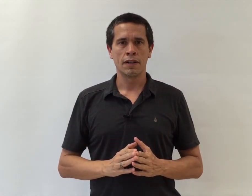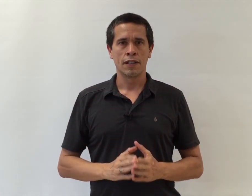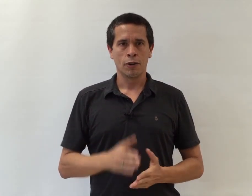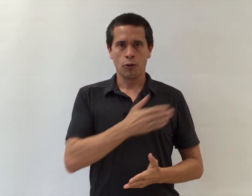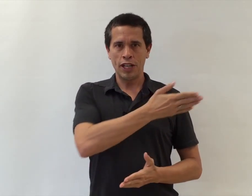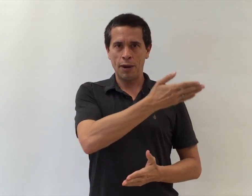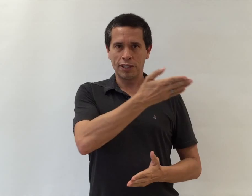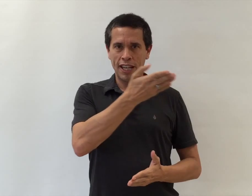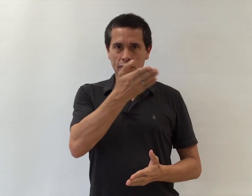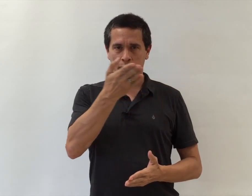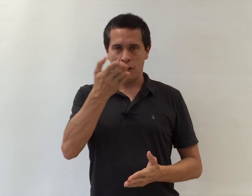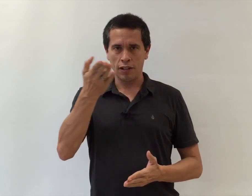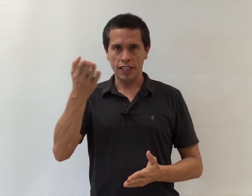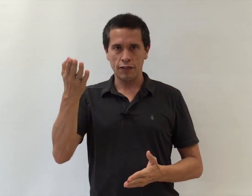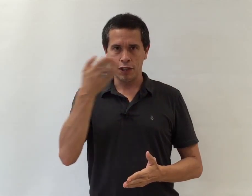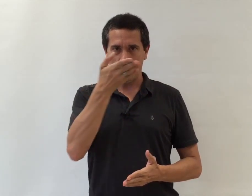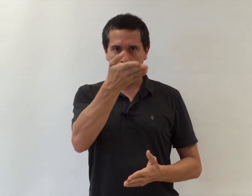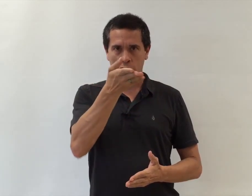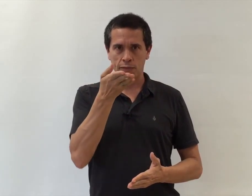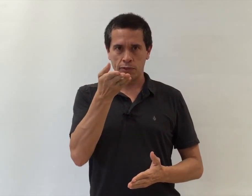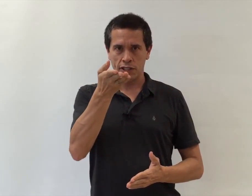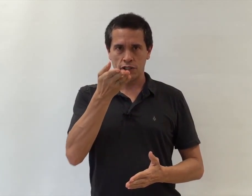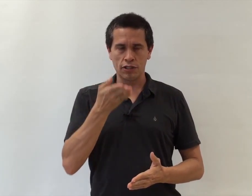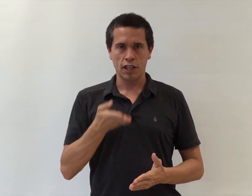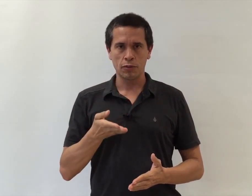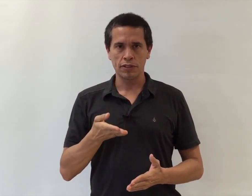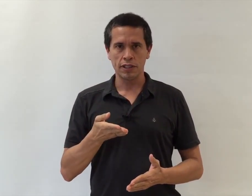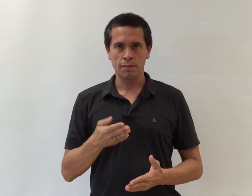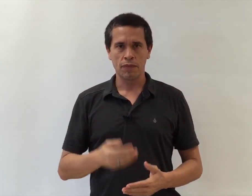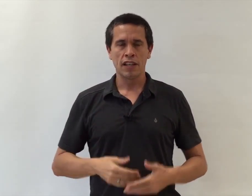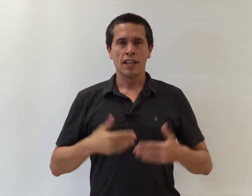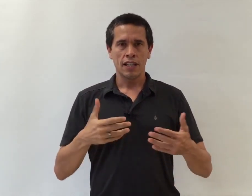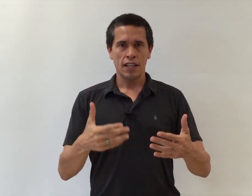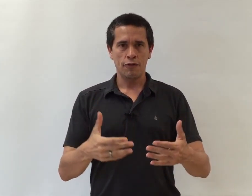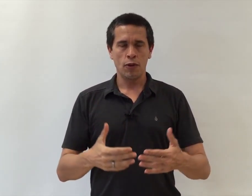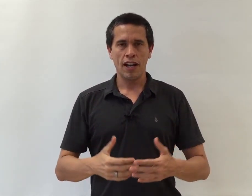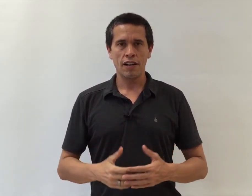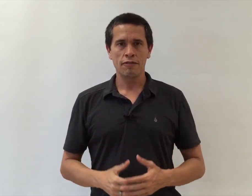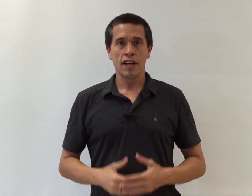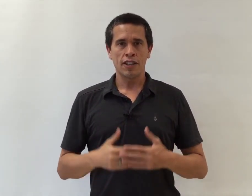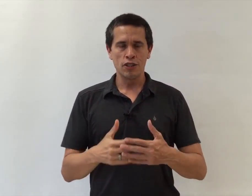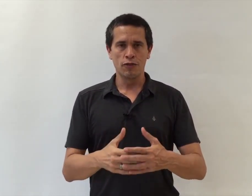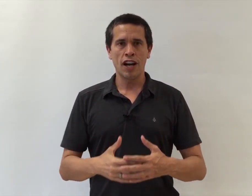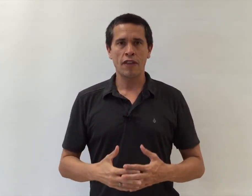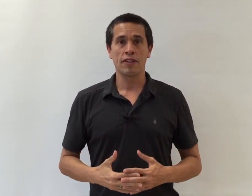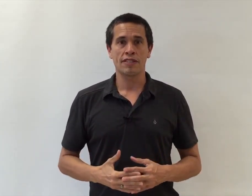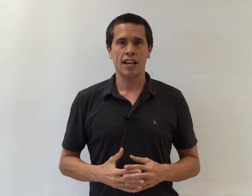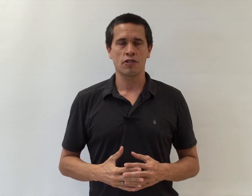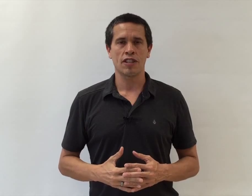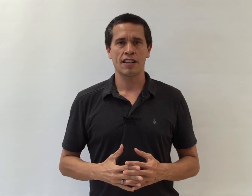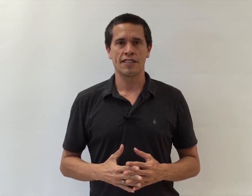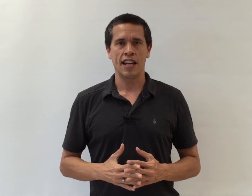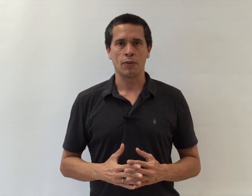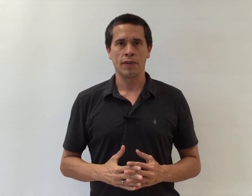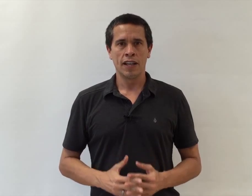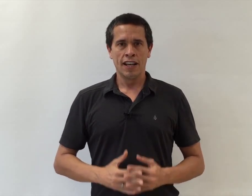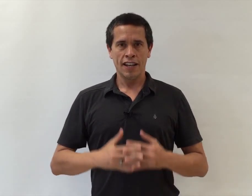So you able to keep them all even no matter what position your tongue was in, if you have, then you've got this exercise down. now